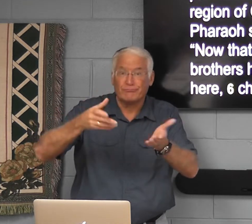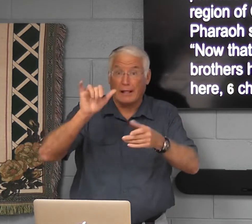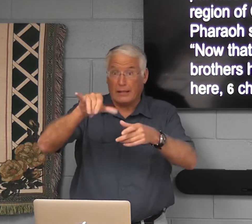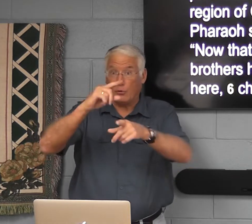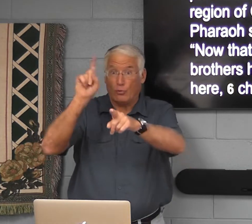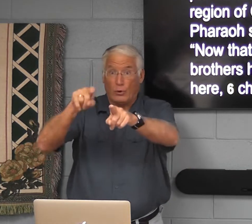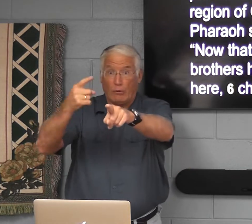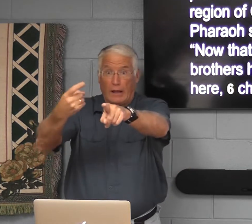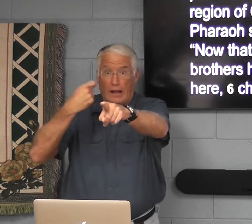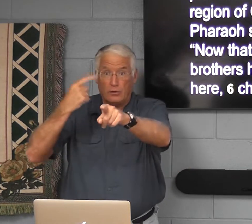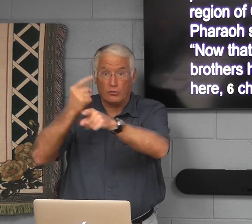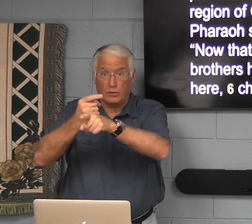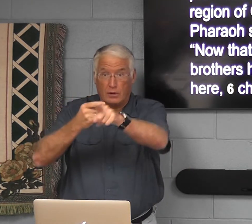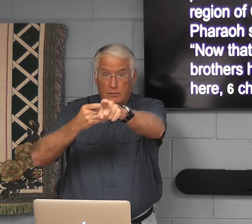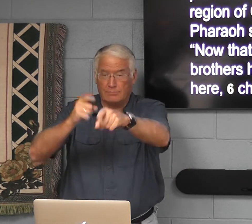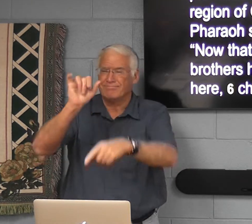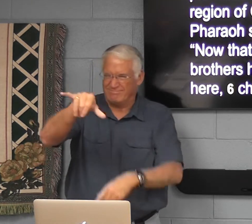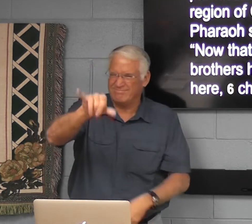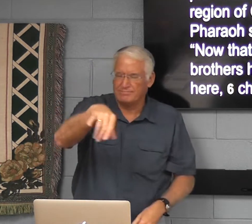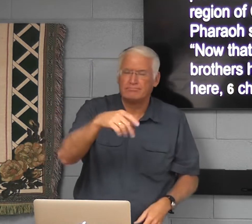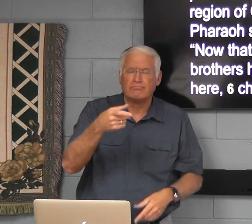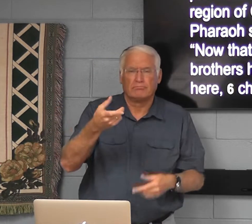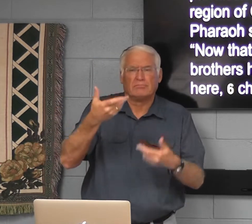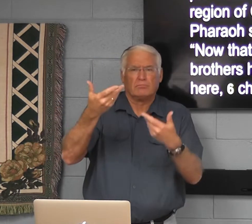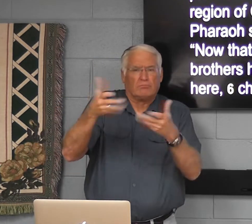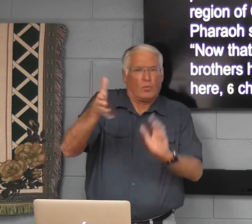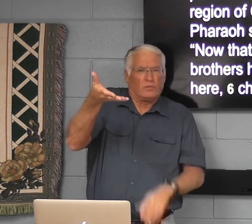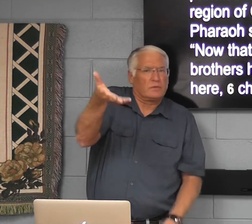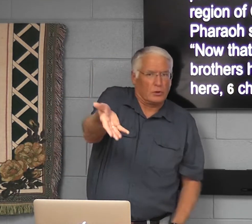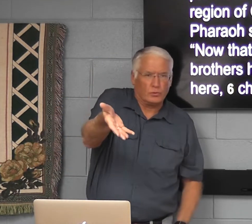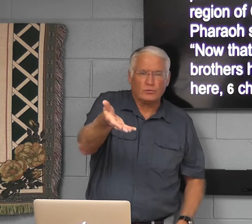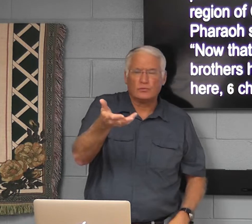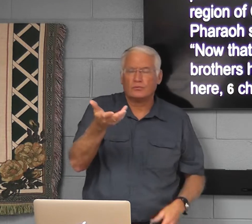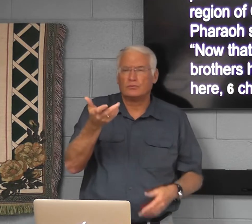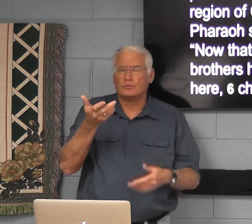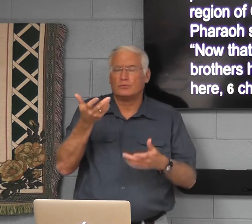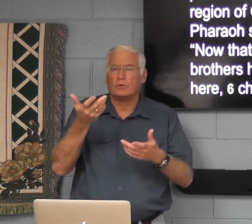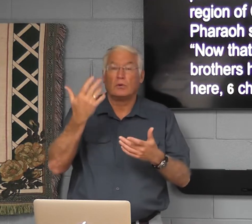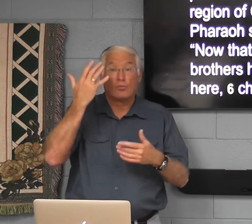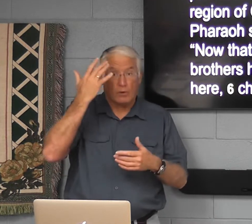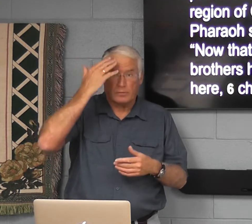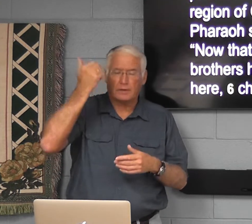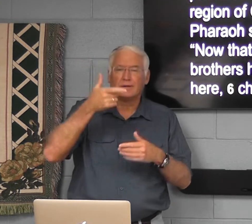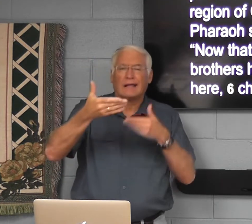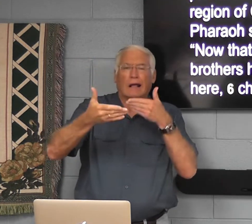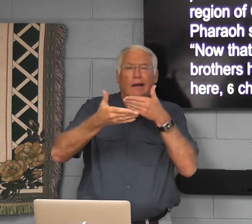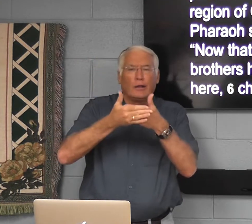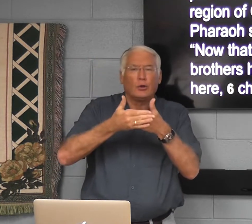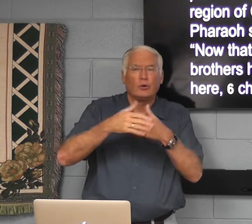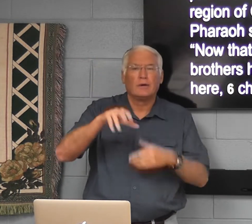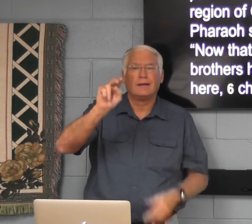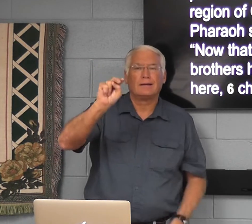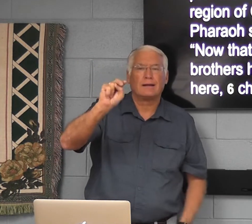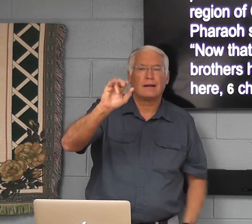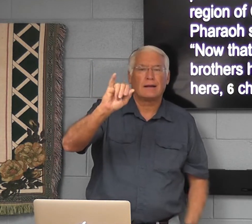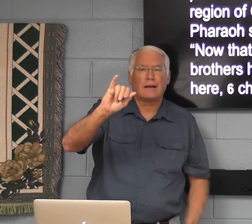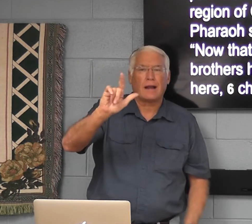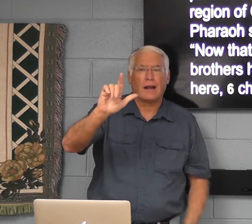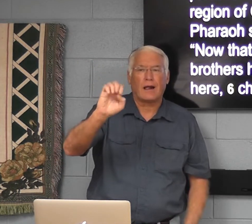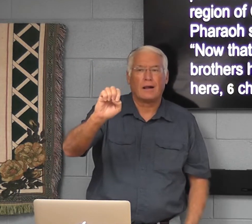graves. Right? That was the question you were asking. It was already there because it was near the